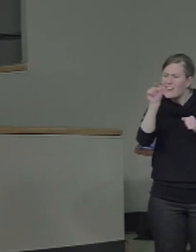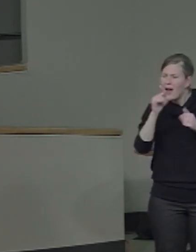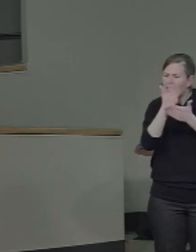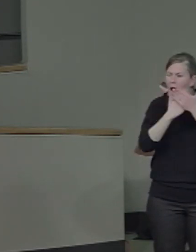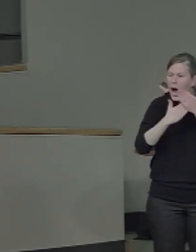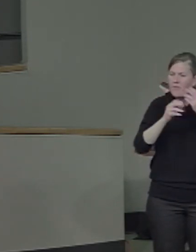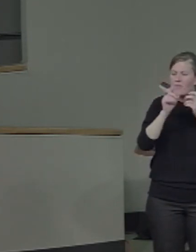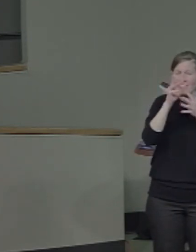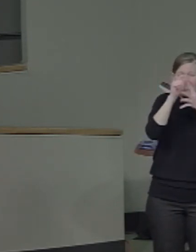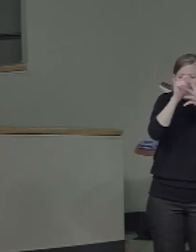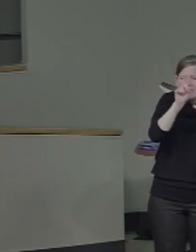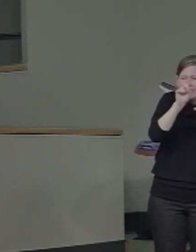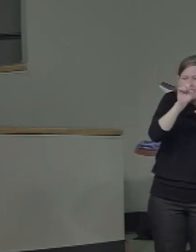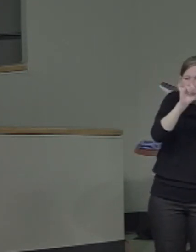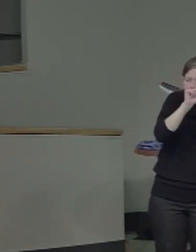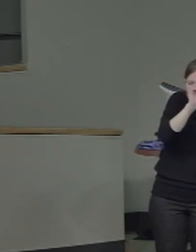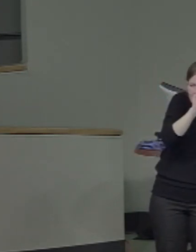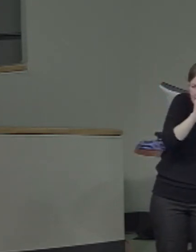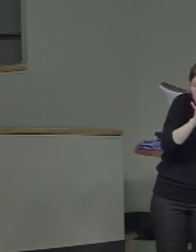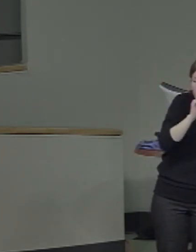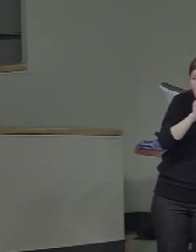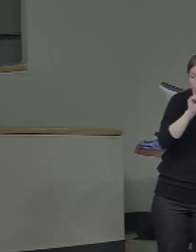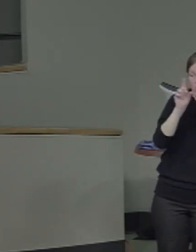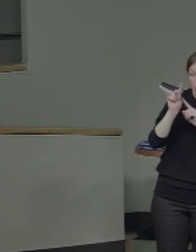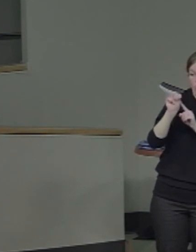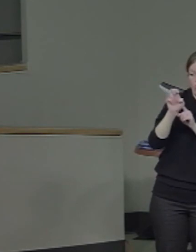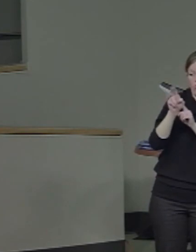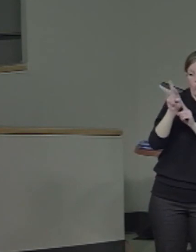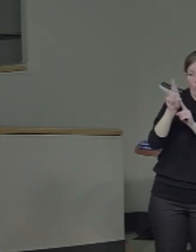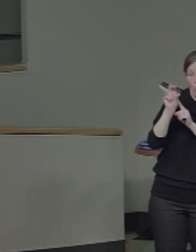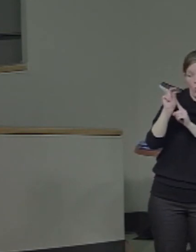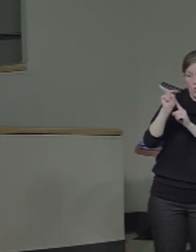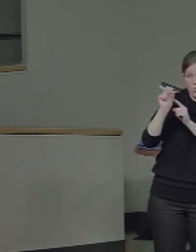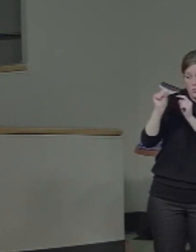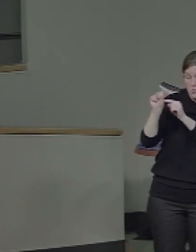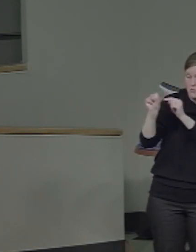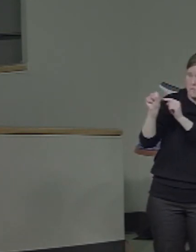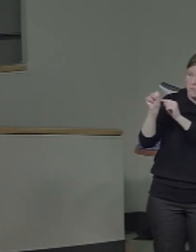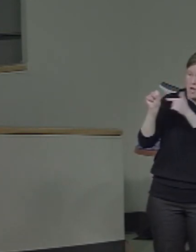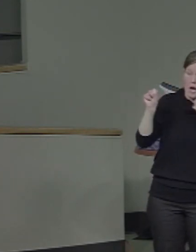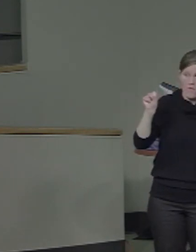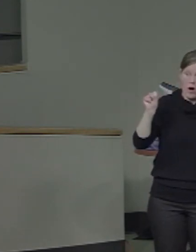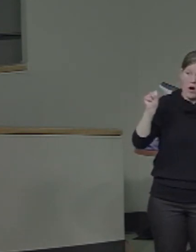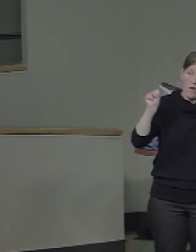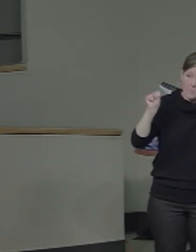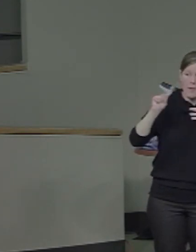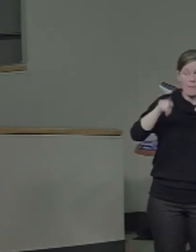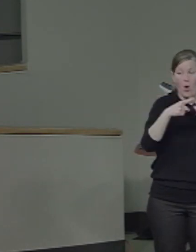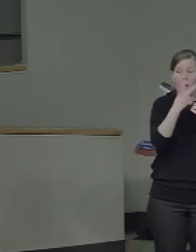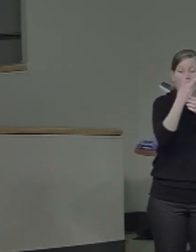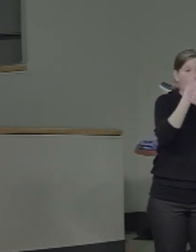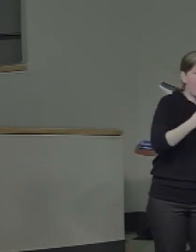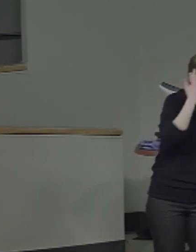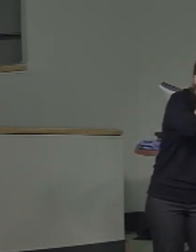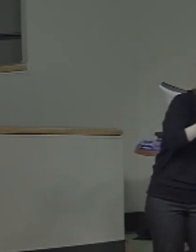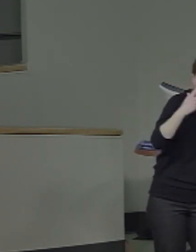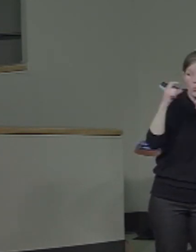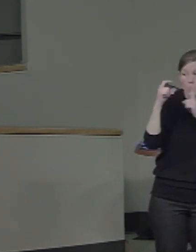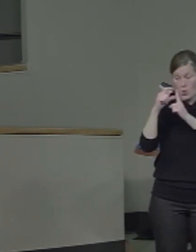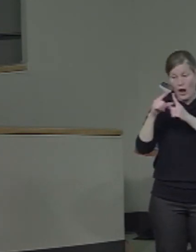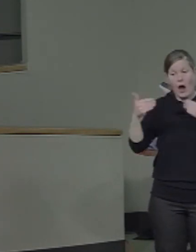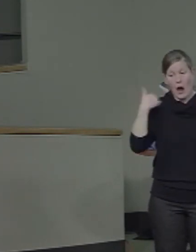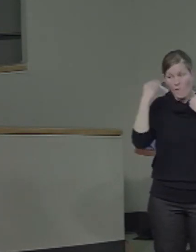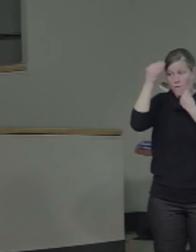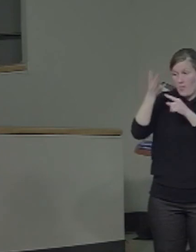the neurons are contributing to have information about both. It still could be that